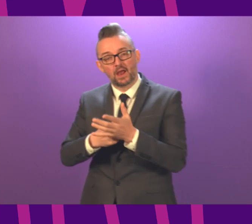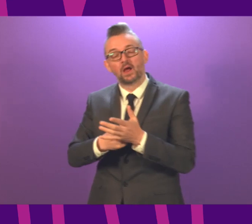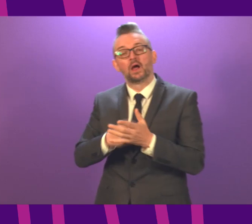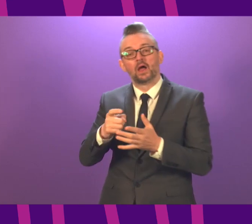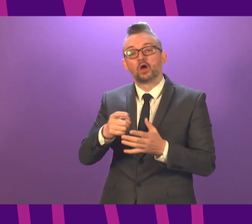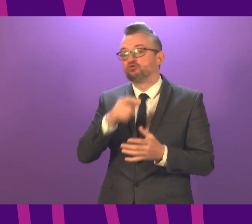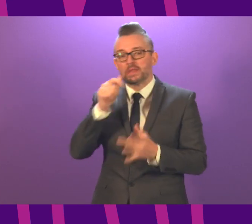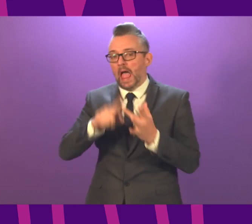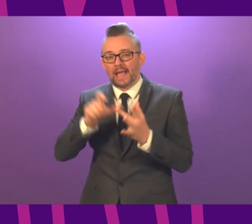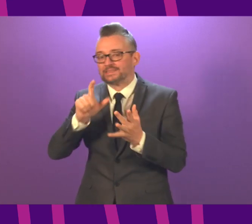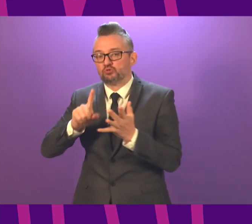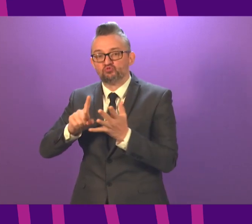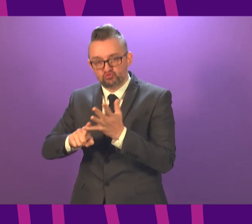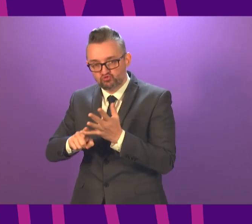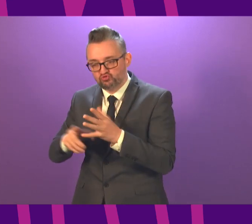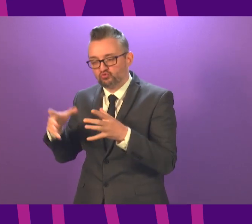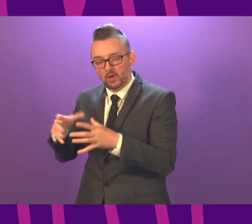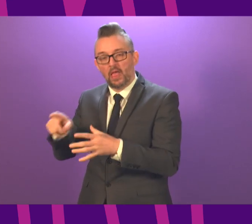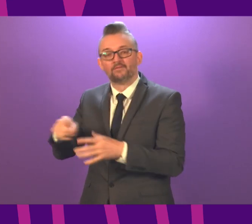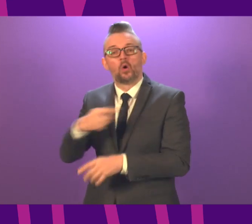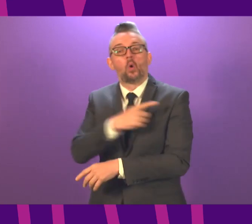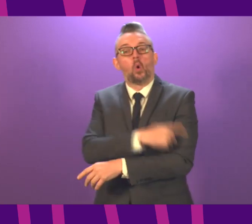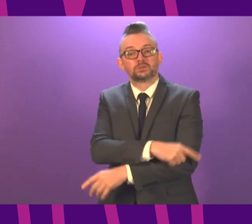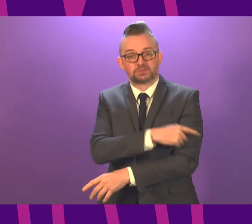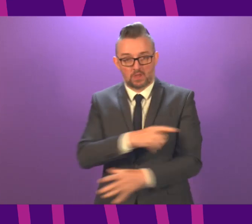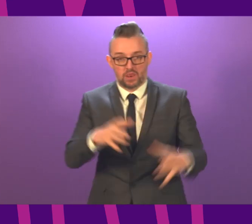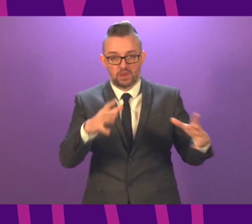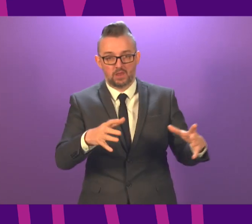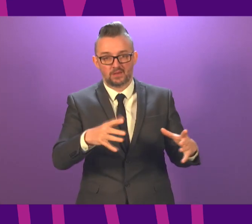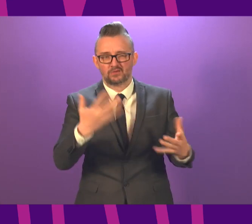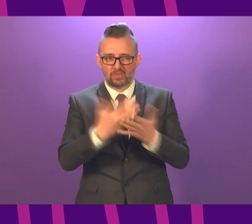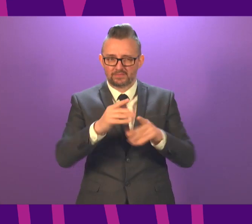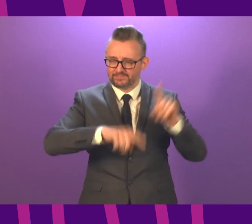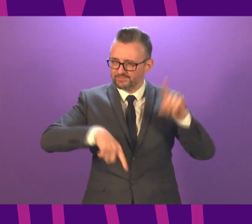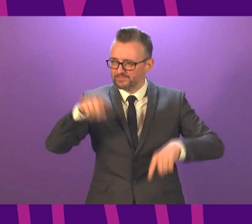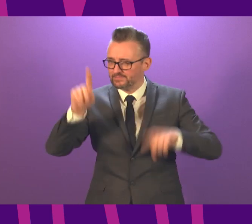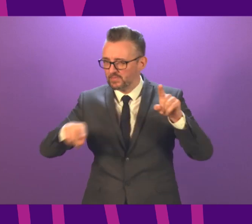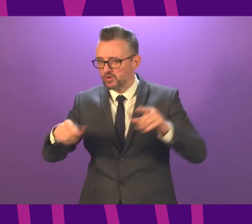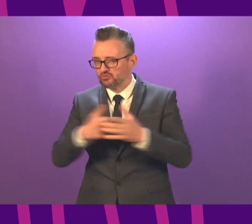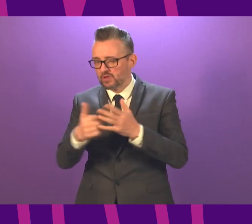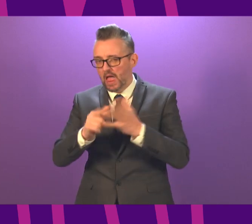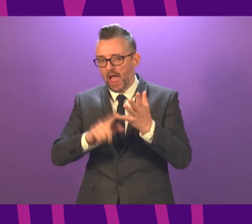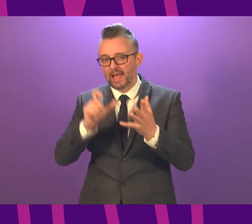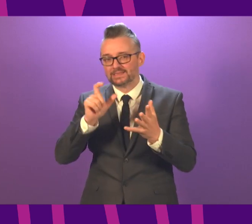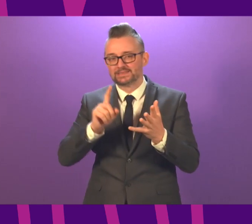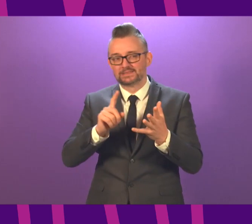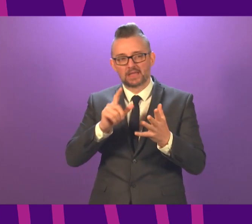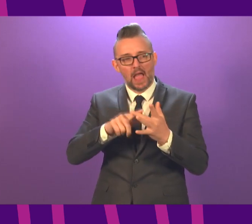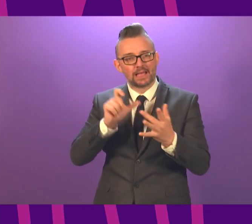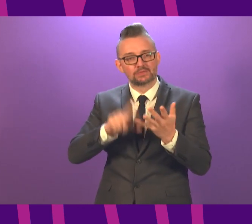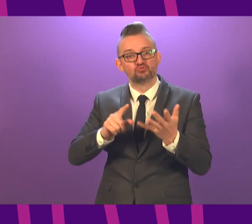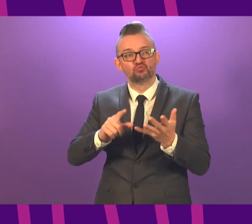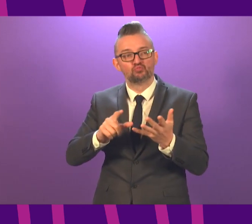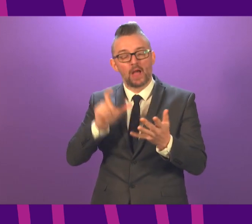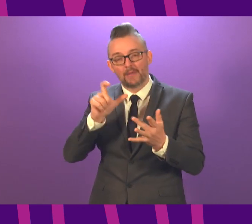capacity, that's not ICU capacity. Generally, this will vary across different health boards, but generally, ICU, it would be wrong to say it's not under